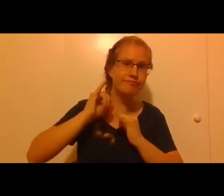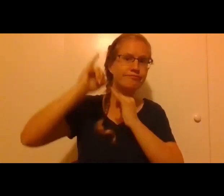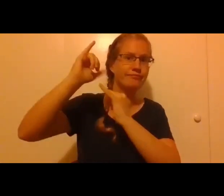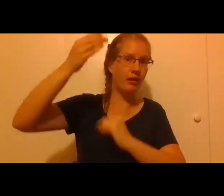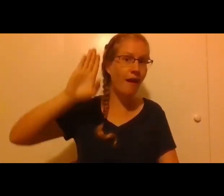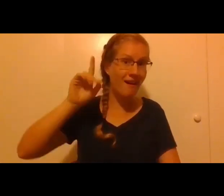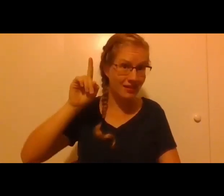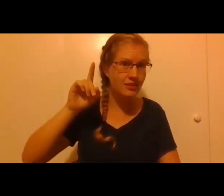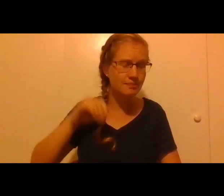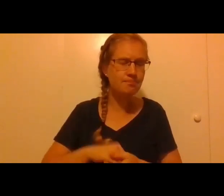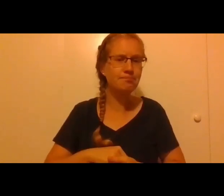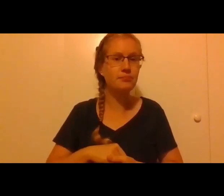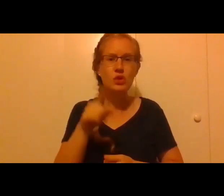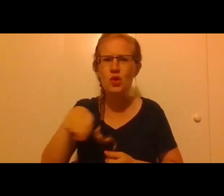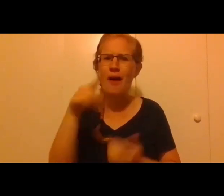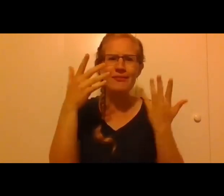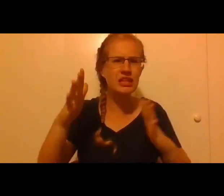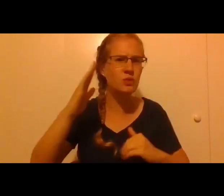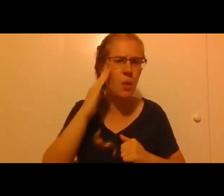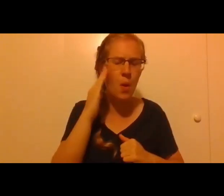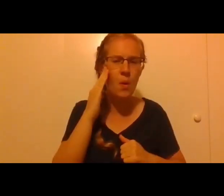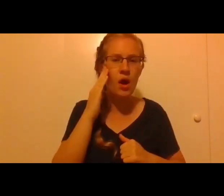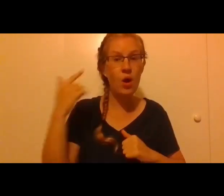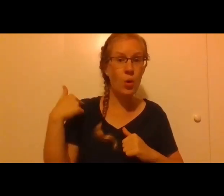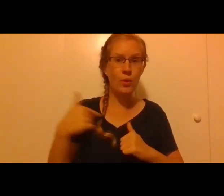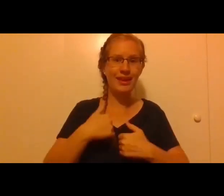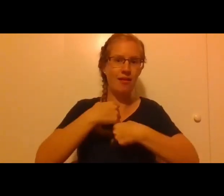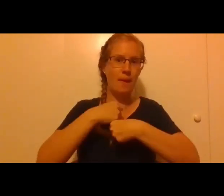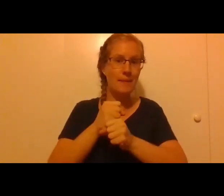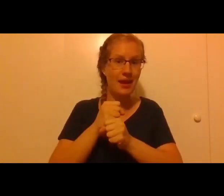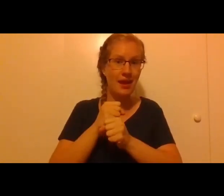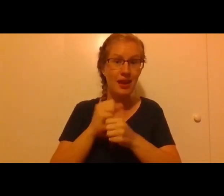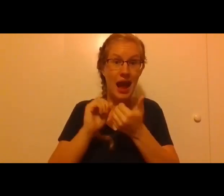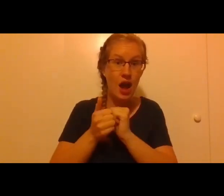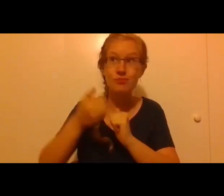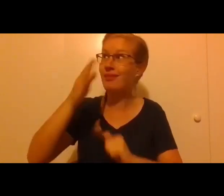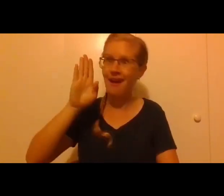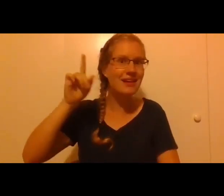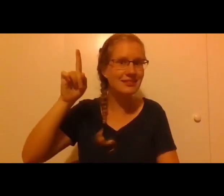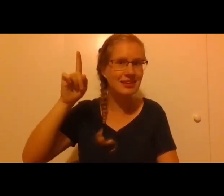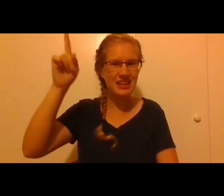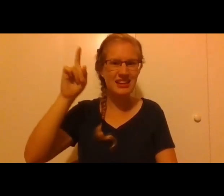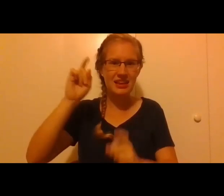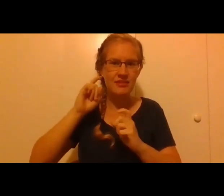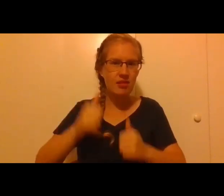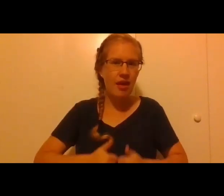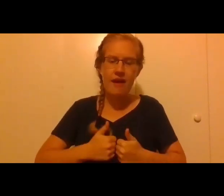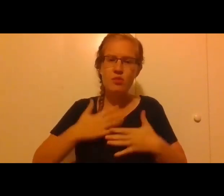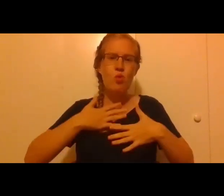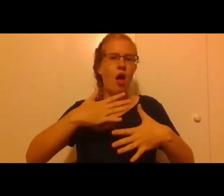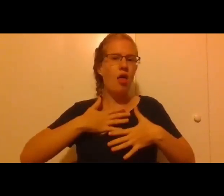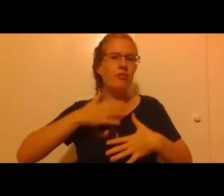of God. You know that we are created by God and God sustains every breath we take.